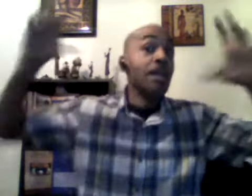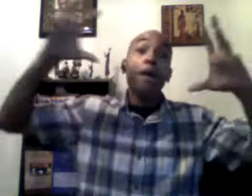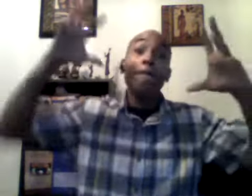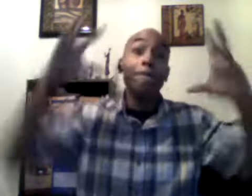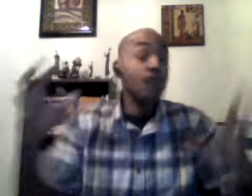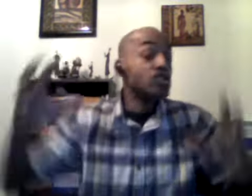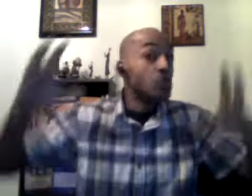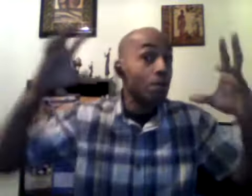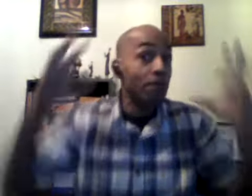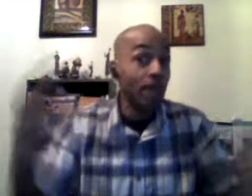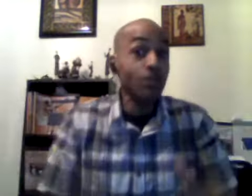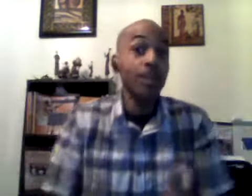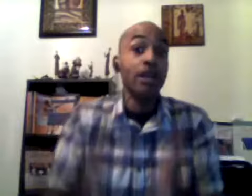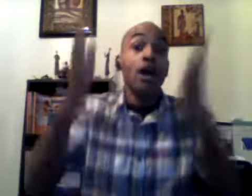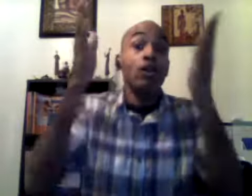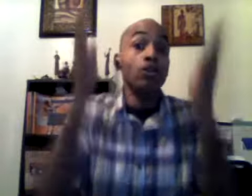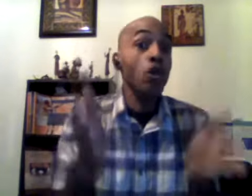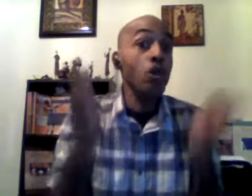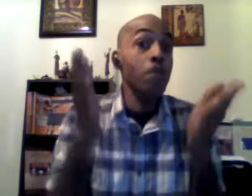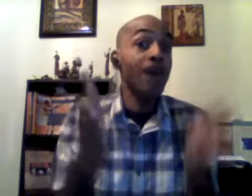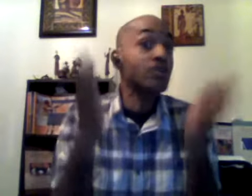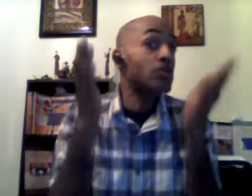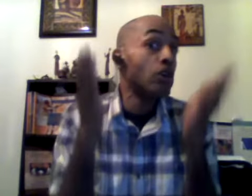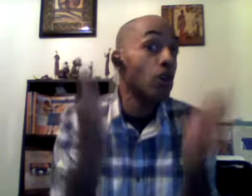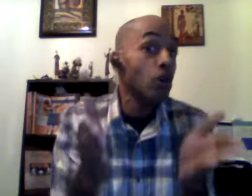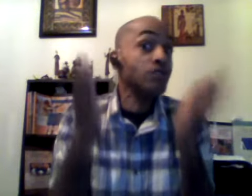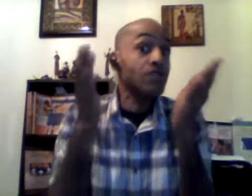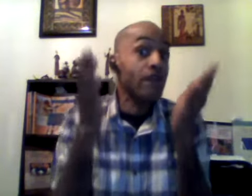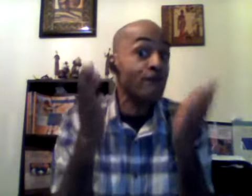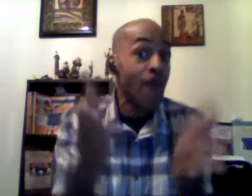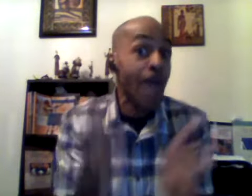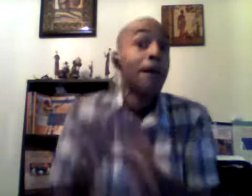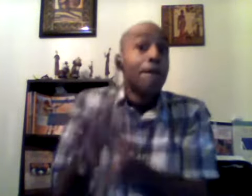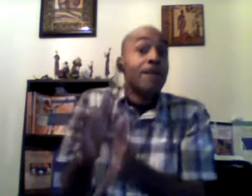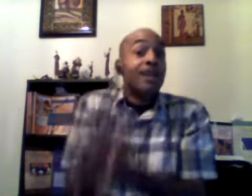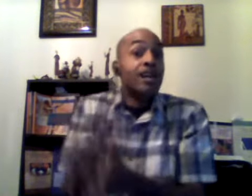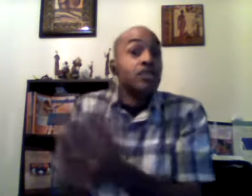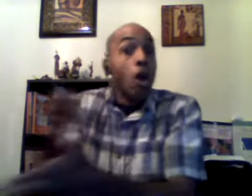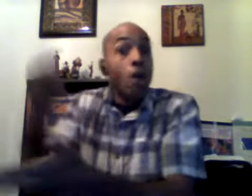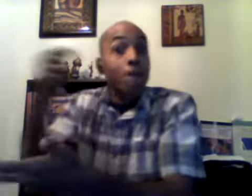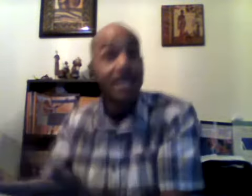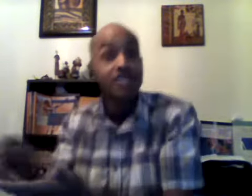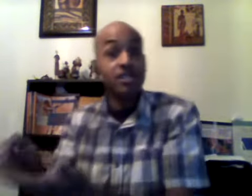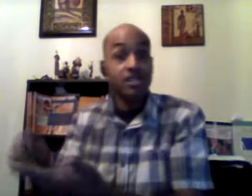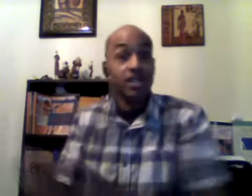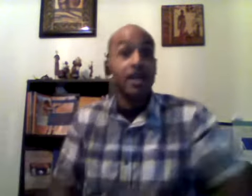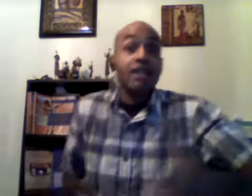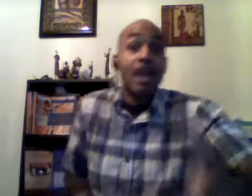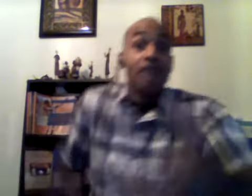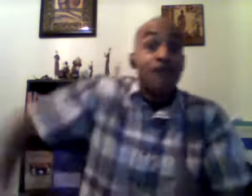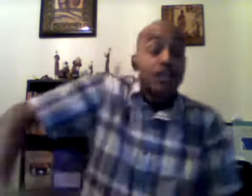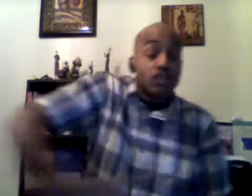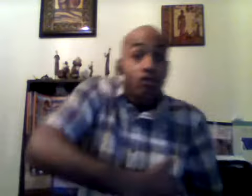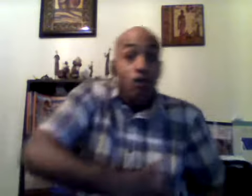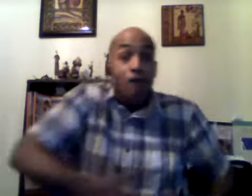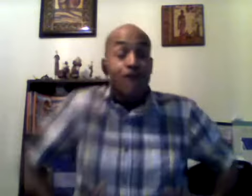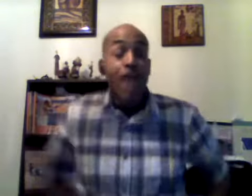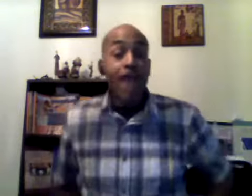muscle building you must lose the fat because obesity that visceral fat